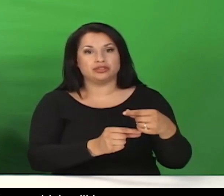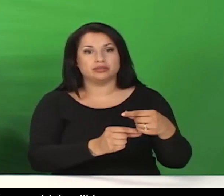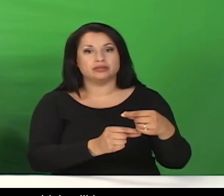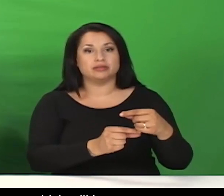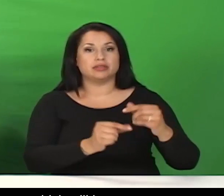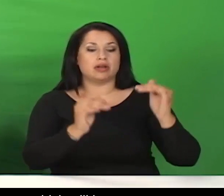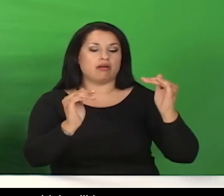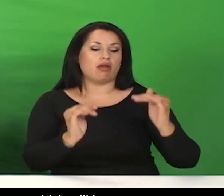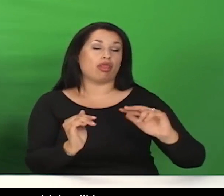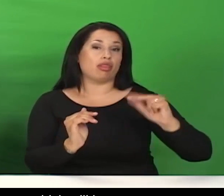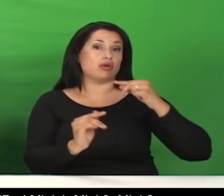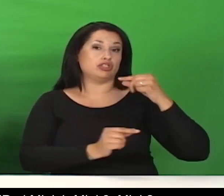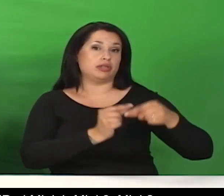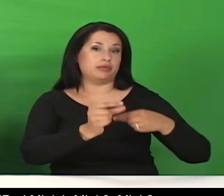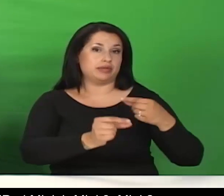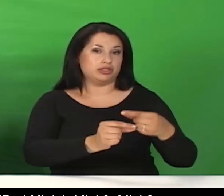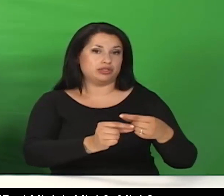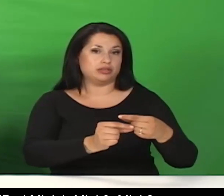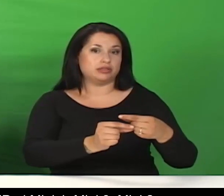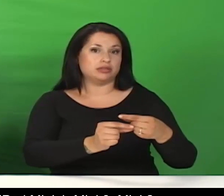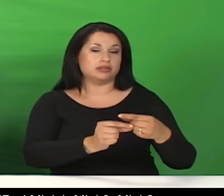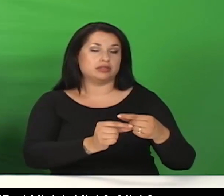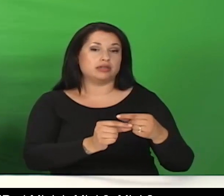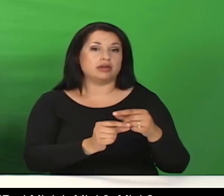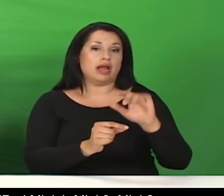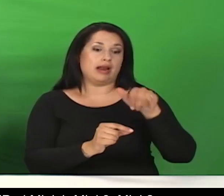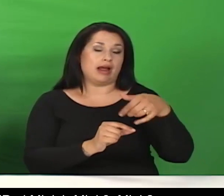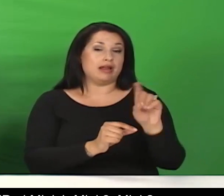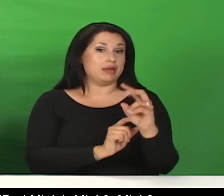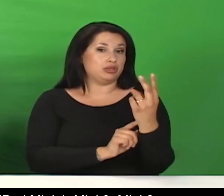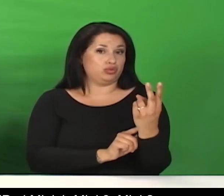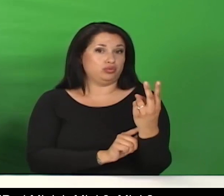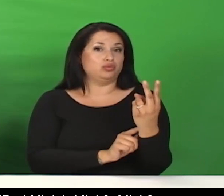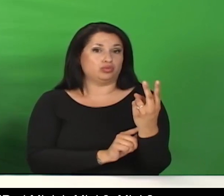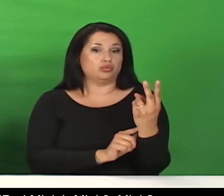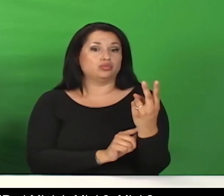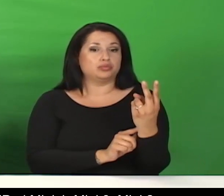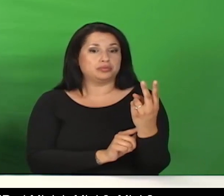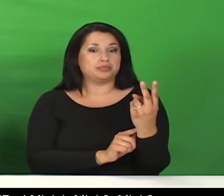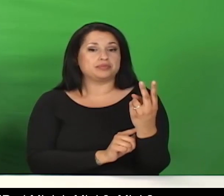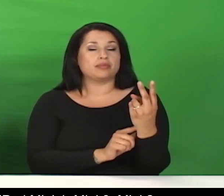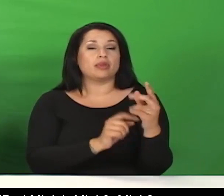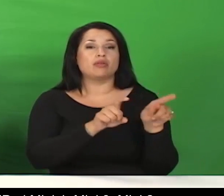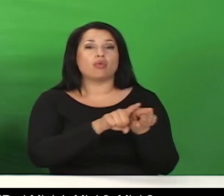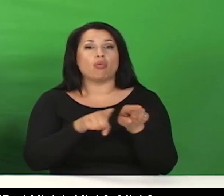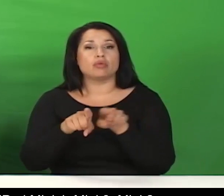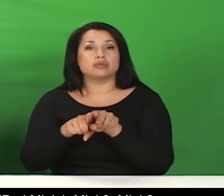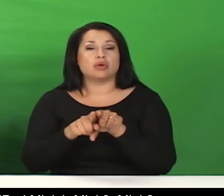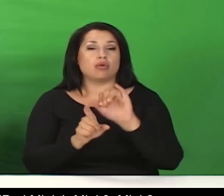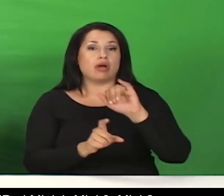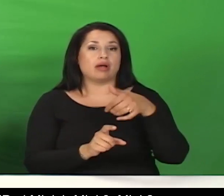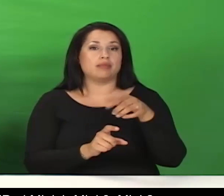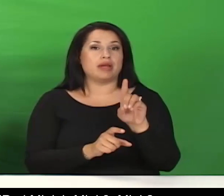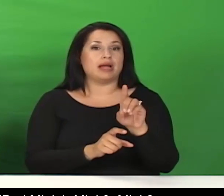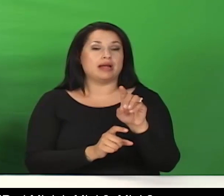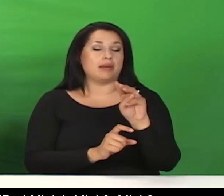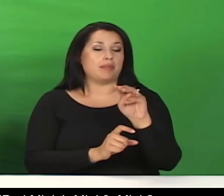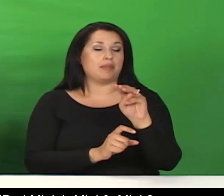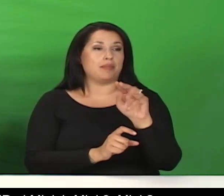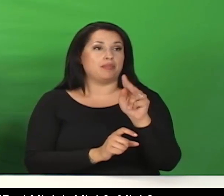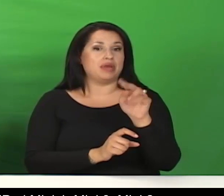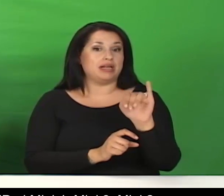3rd generation, and iPad 2. And the iPad Mini 4,